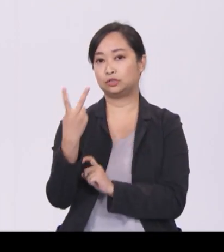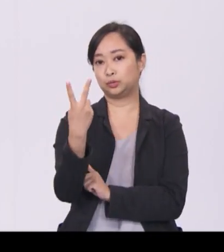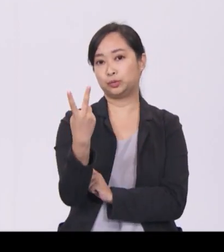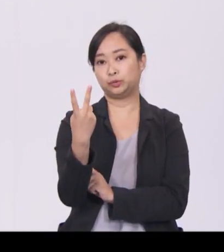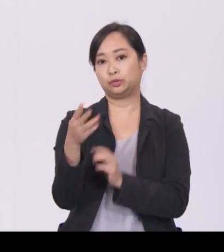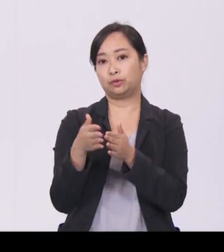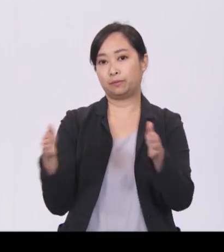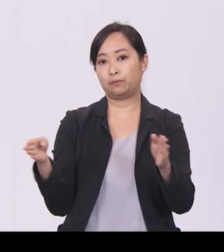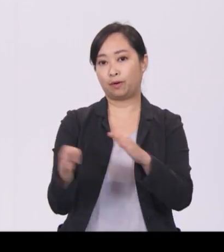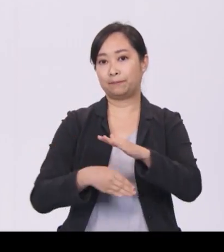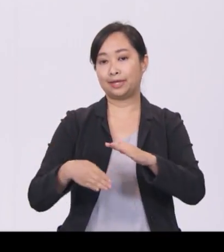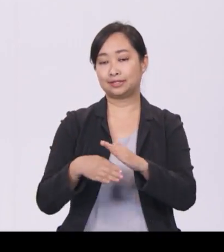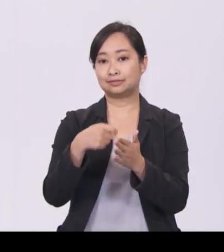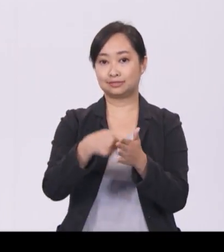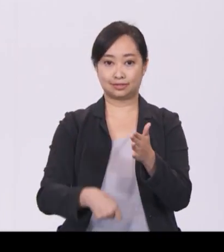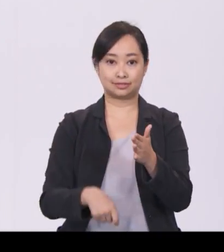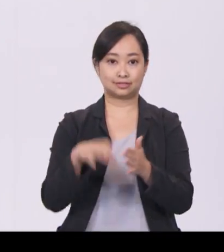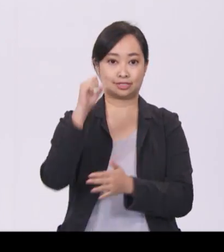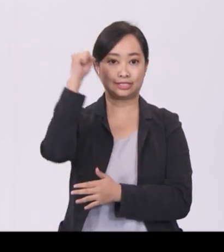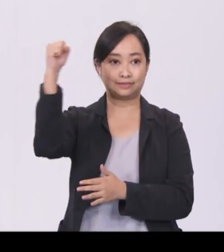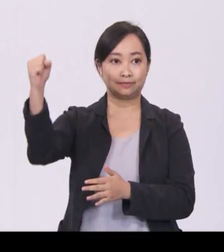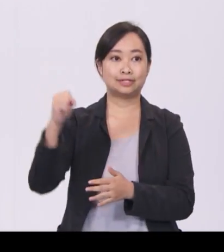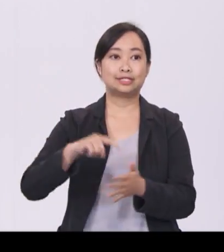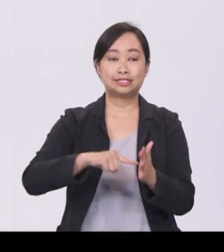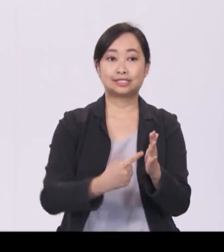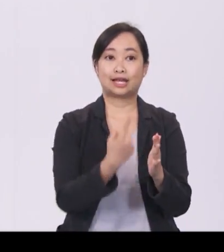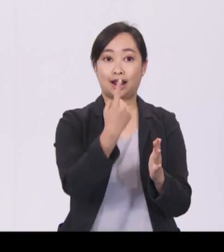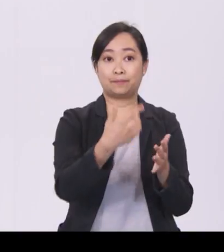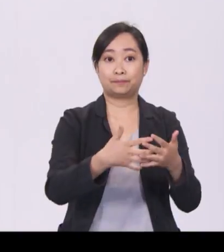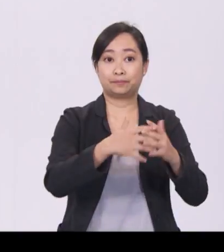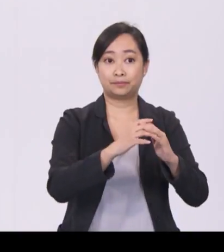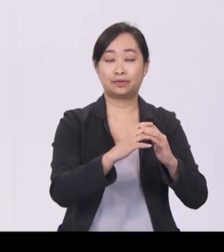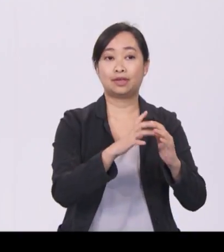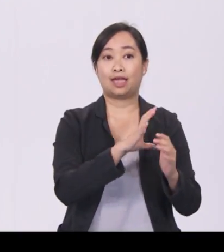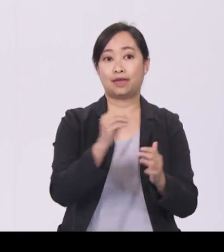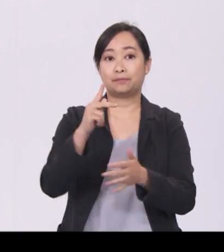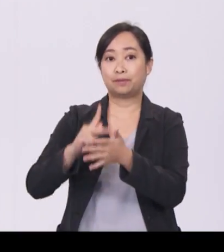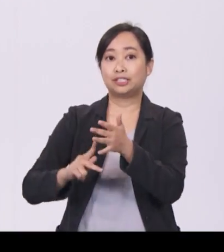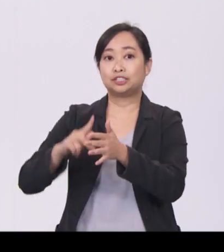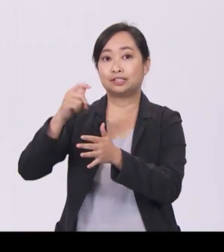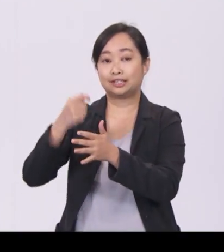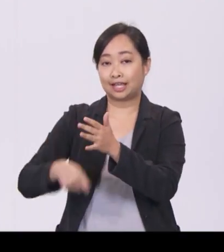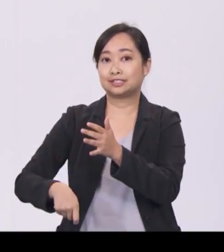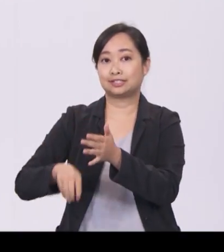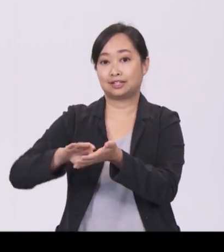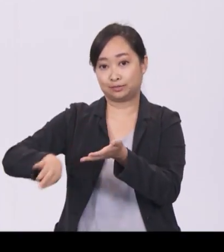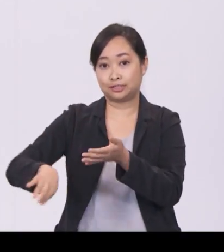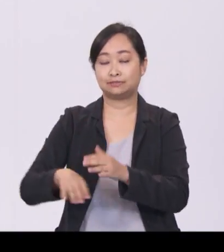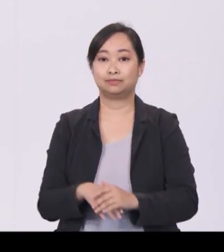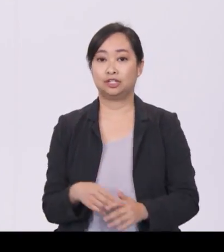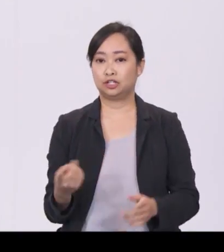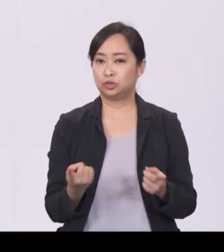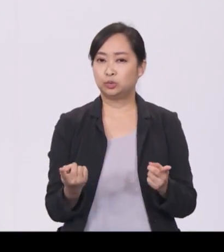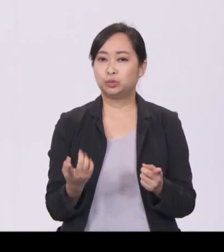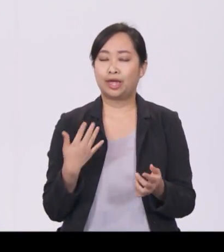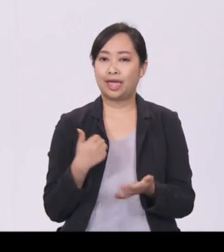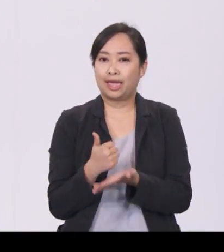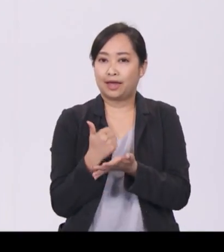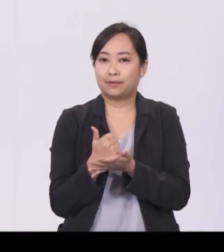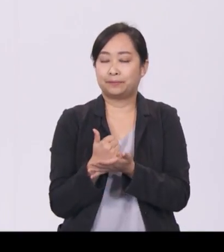the start-up tax exemptions, and the partial tax exemptions. These schemes help lower costs for smaller firms and